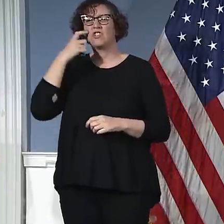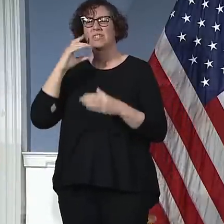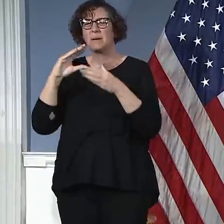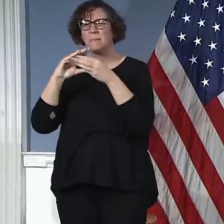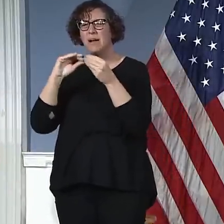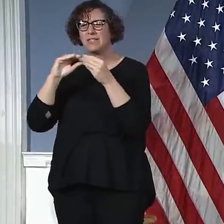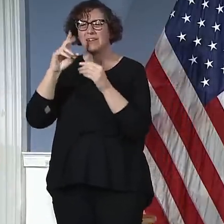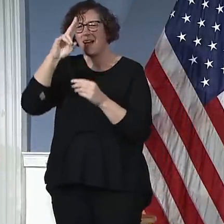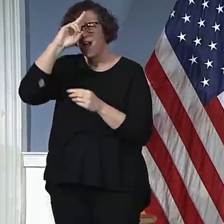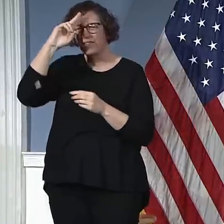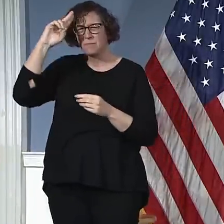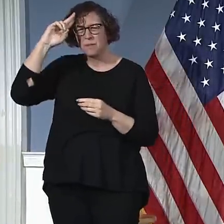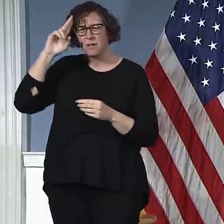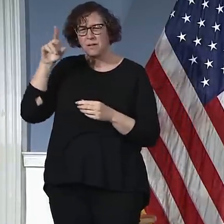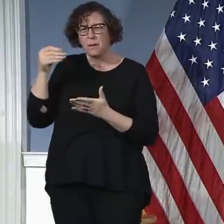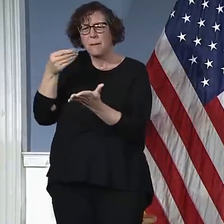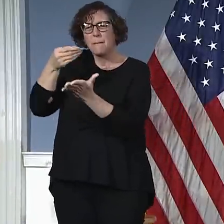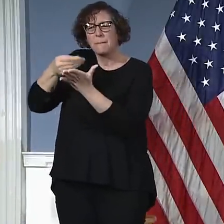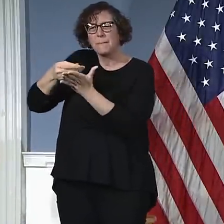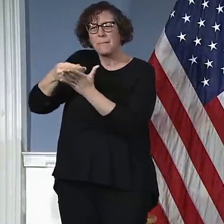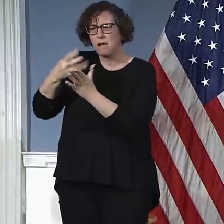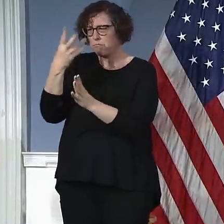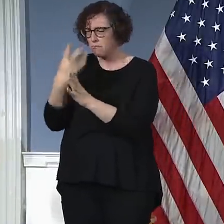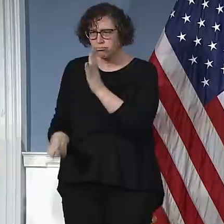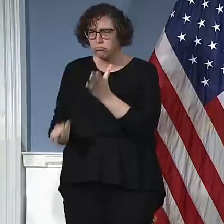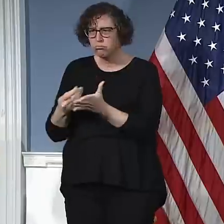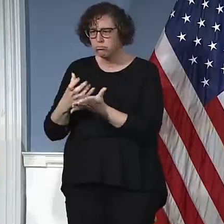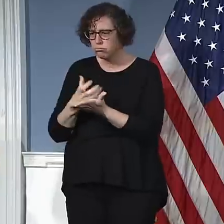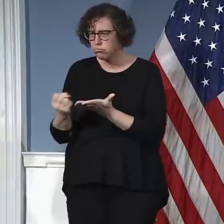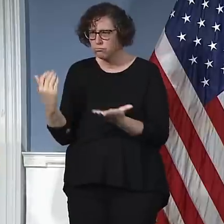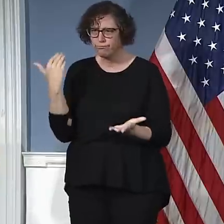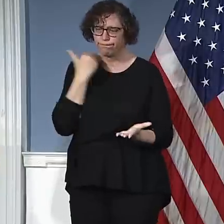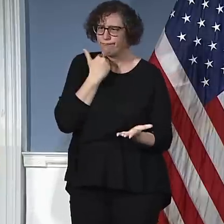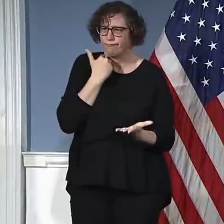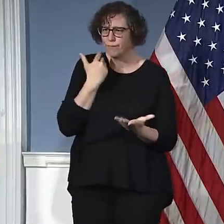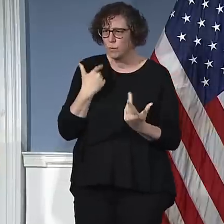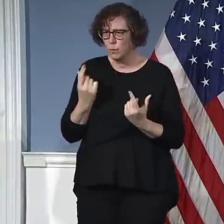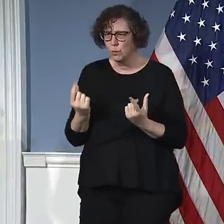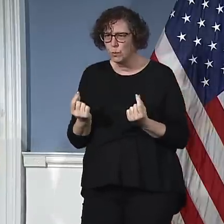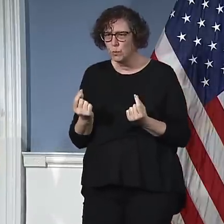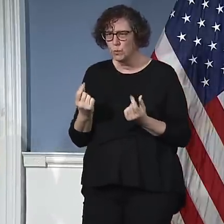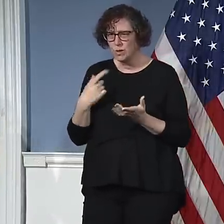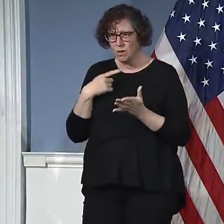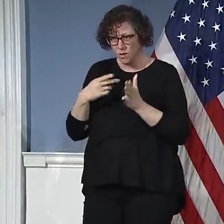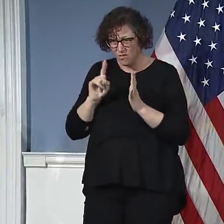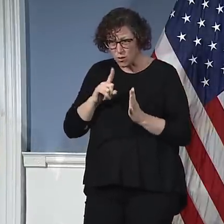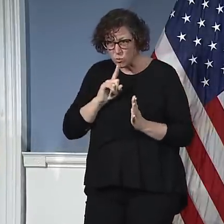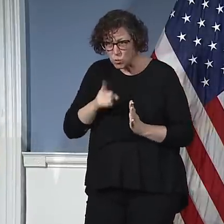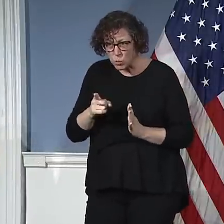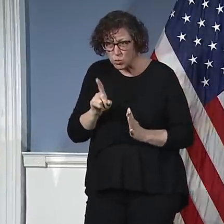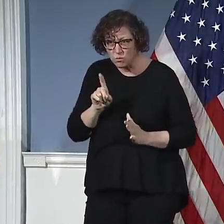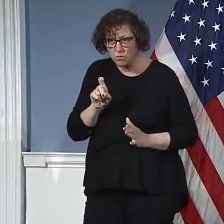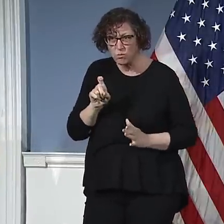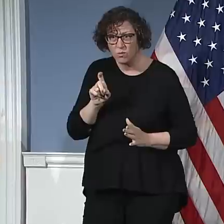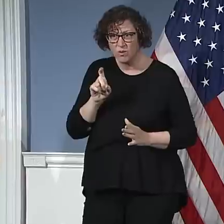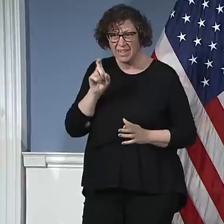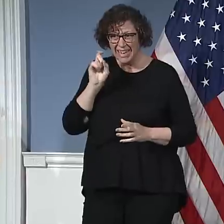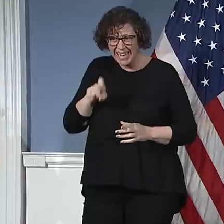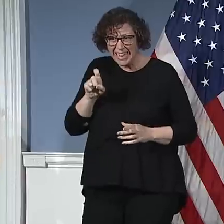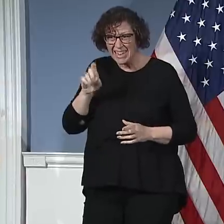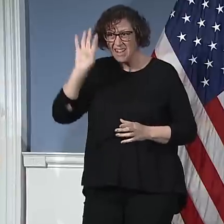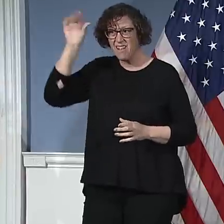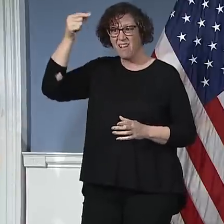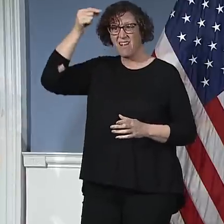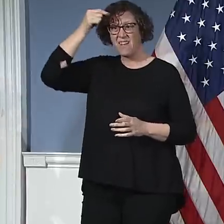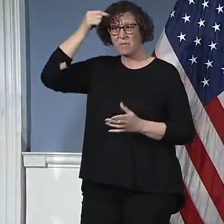our hospitals are being asked to do everything right now and, of course, the message to them is do everything you can to